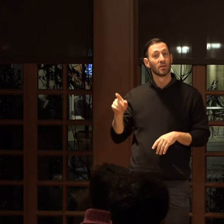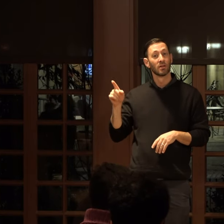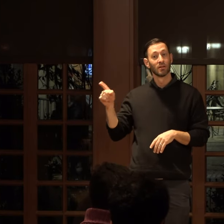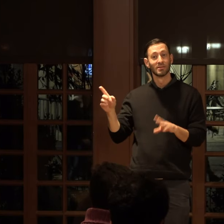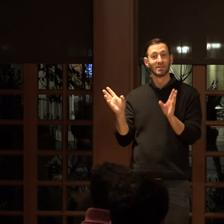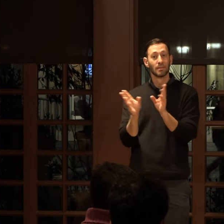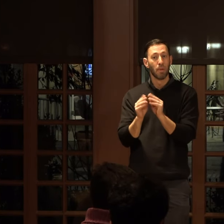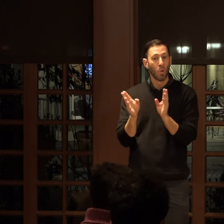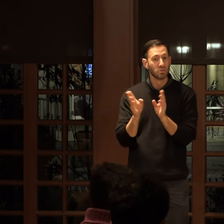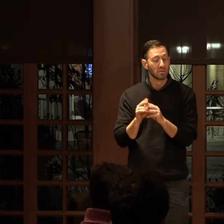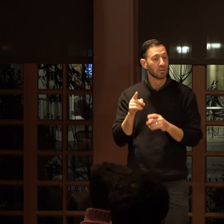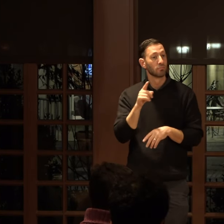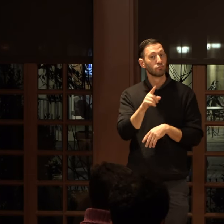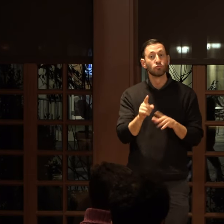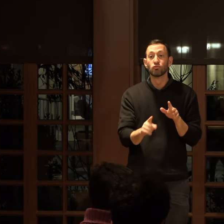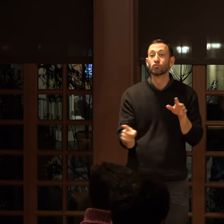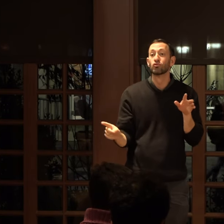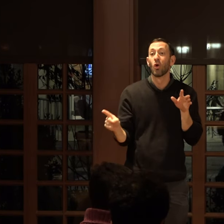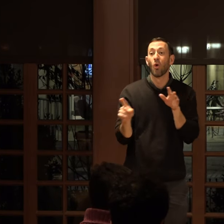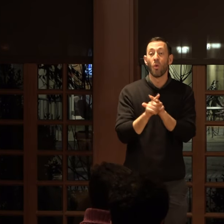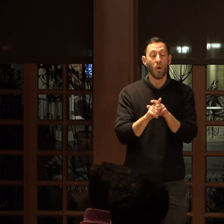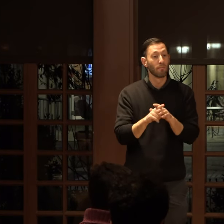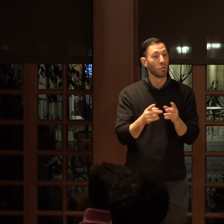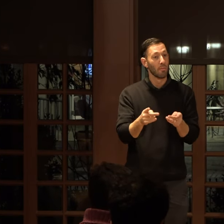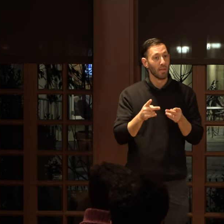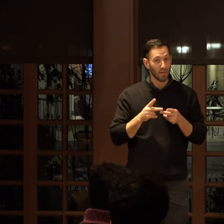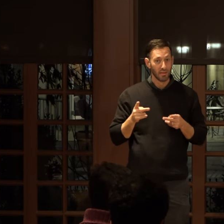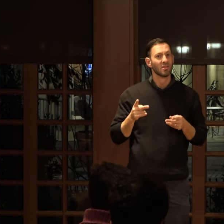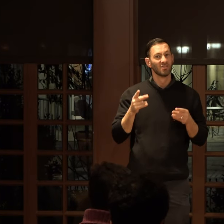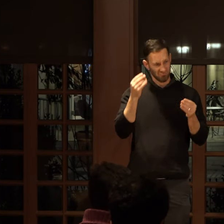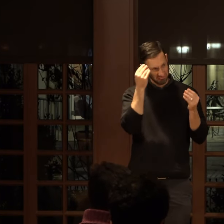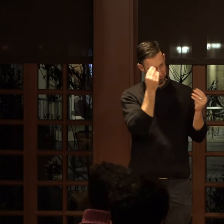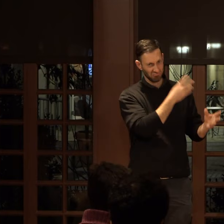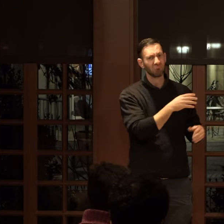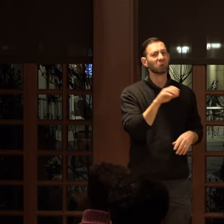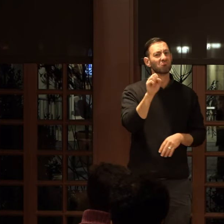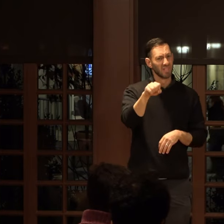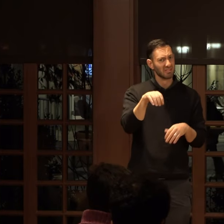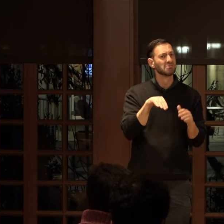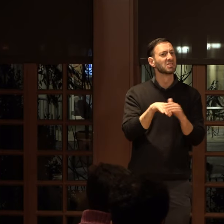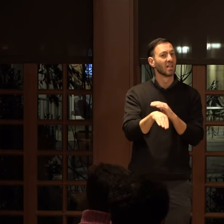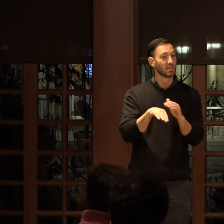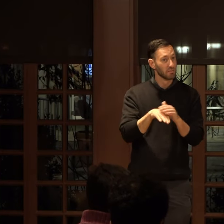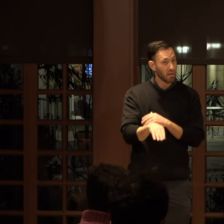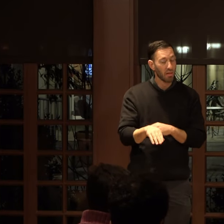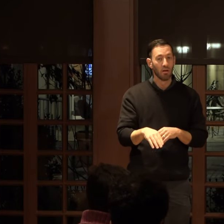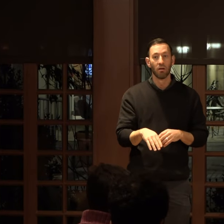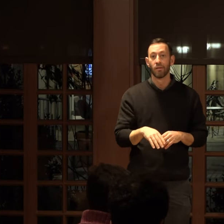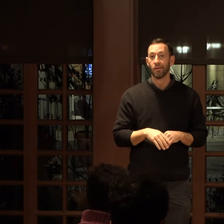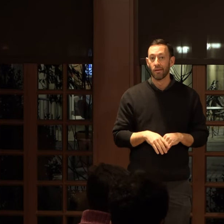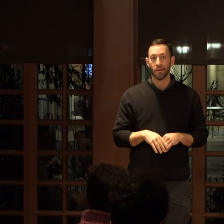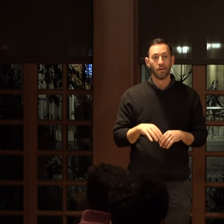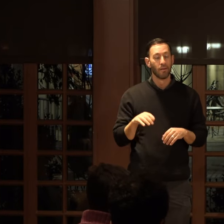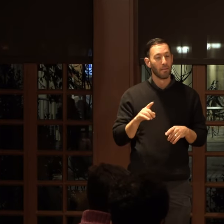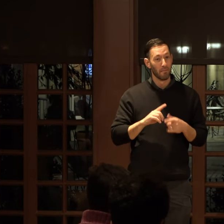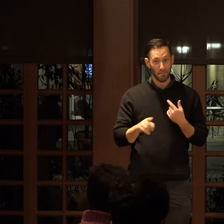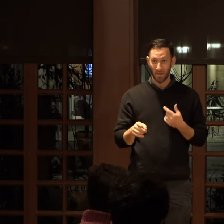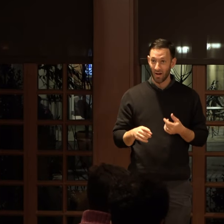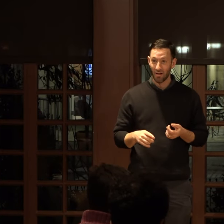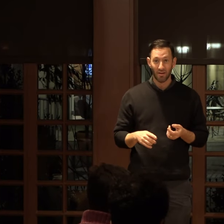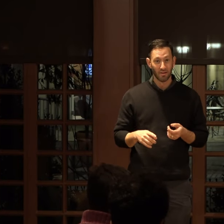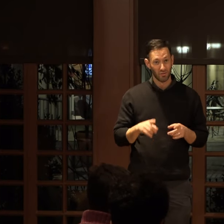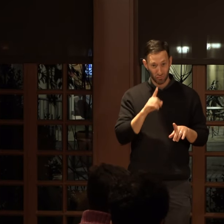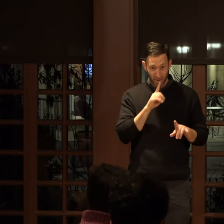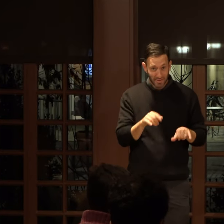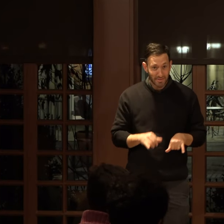Symposium, you, you show up to a place that you've been told is accessible and it's like the ground floor doesn't actually exist on